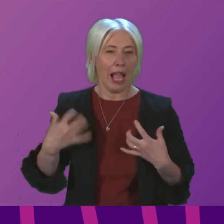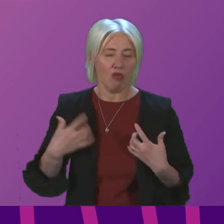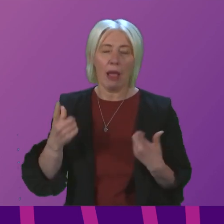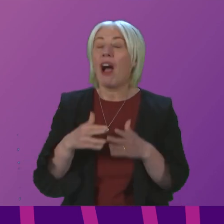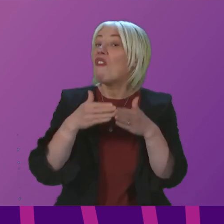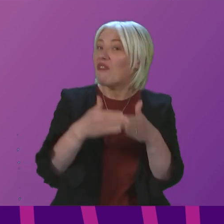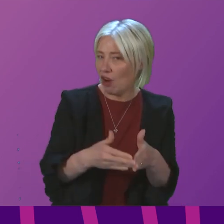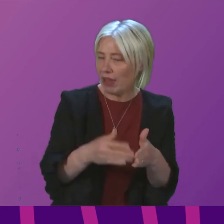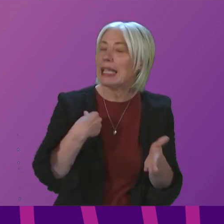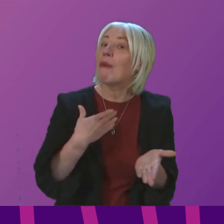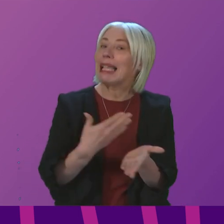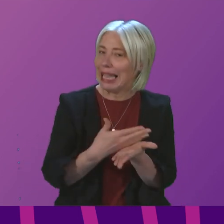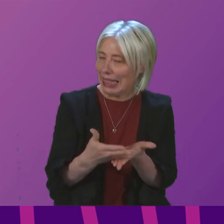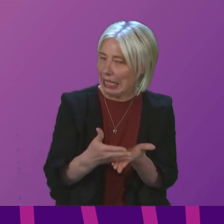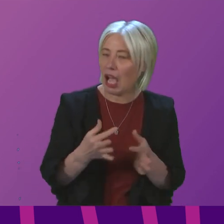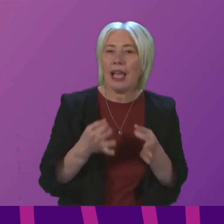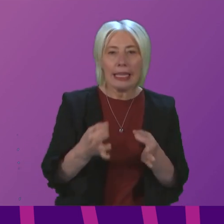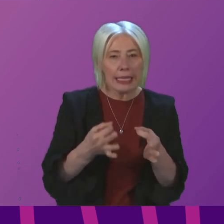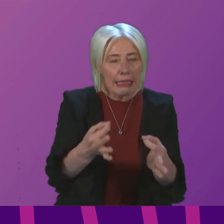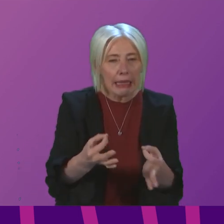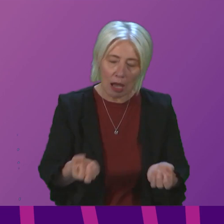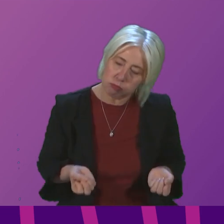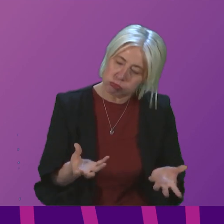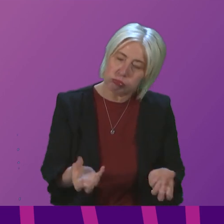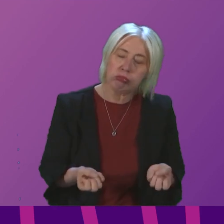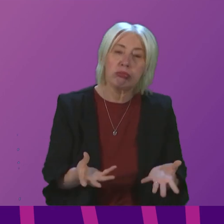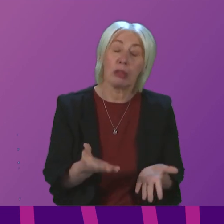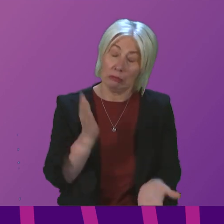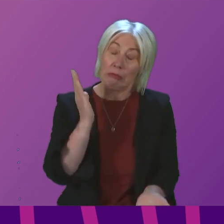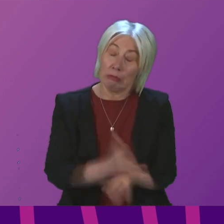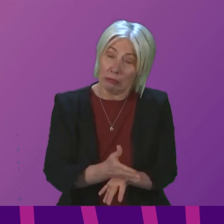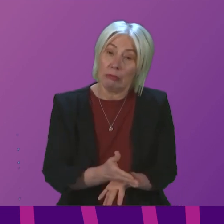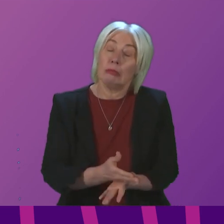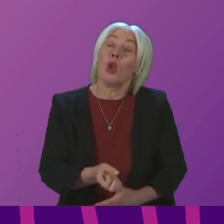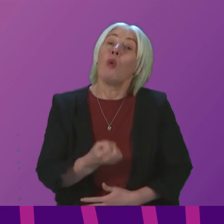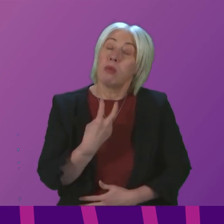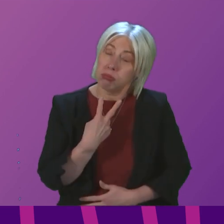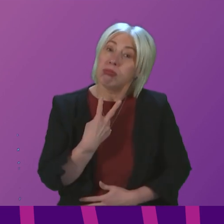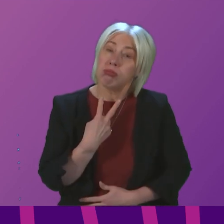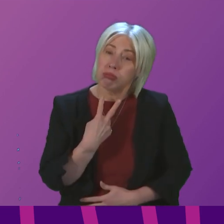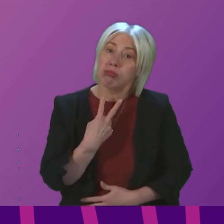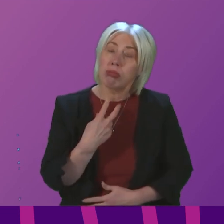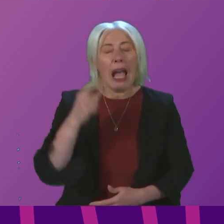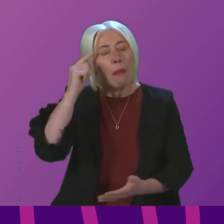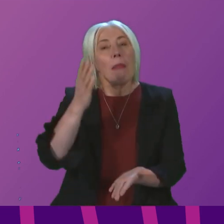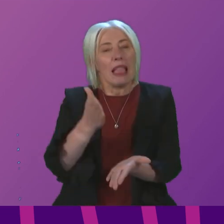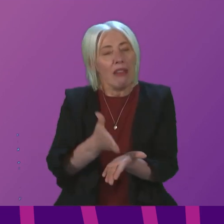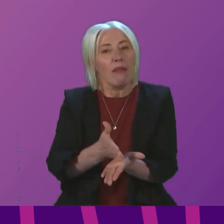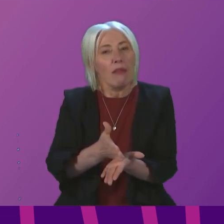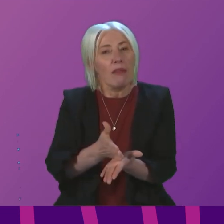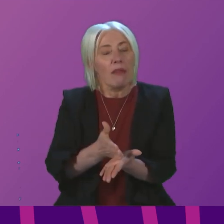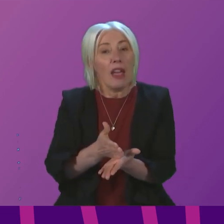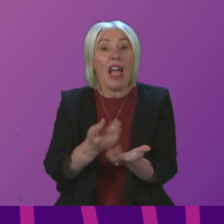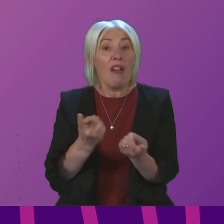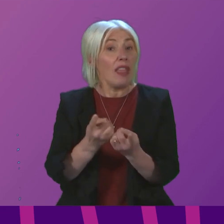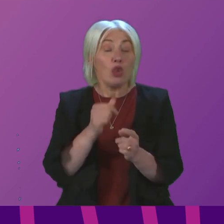very clear that the delays, the cost overruns are deeply regrettable. And I do believe, I believe that when things